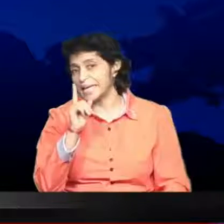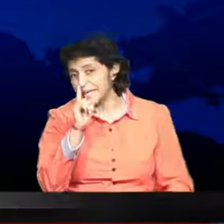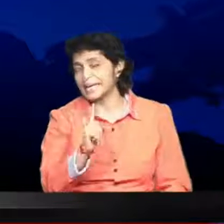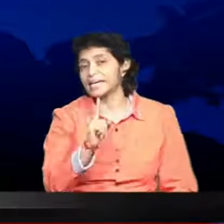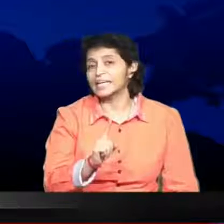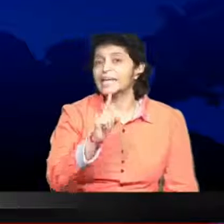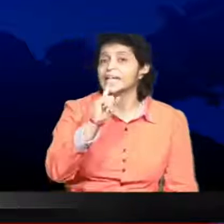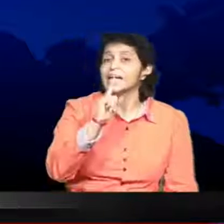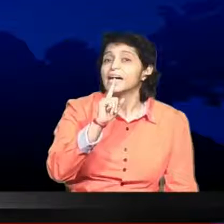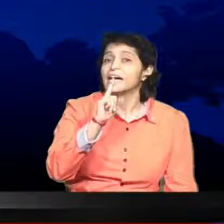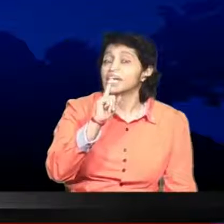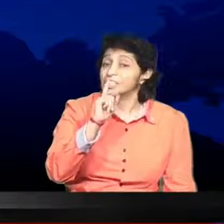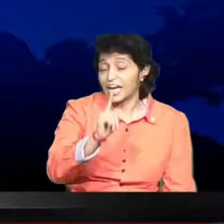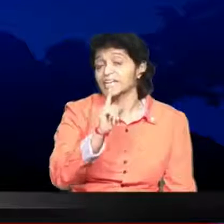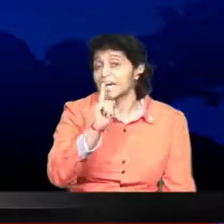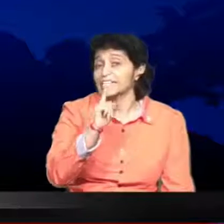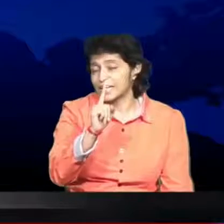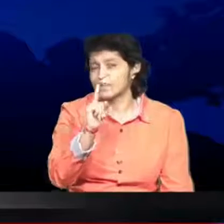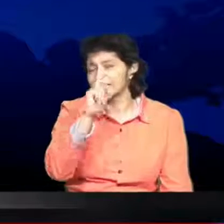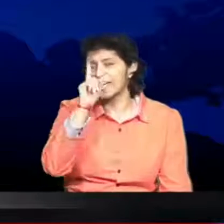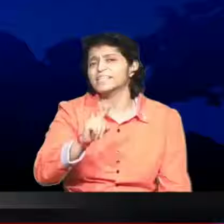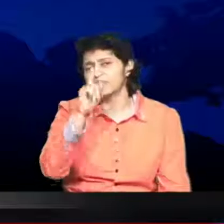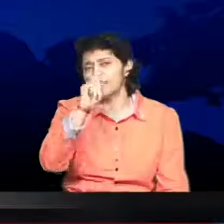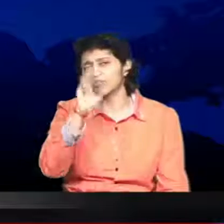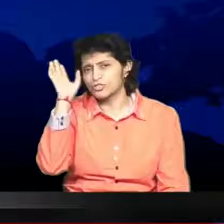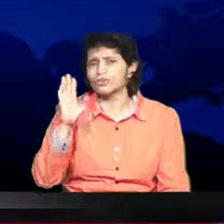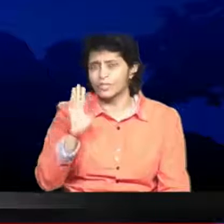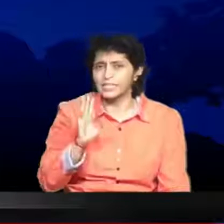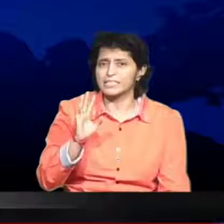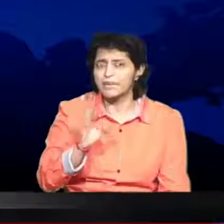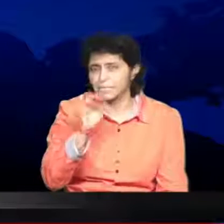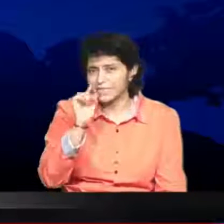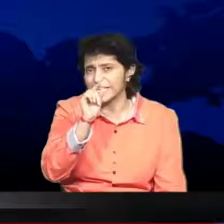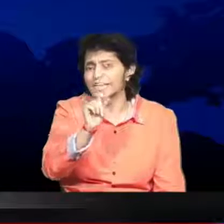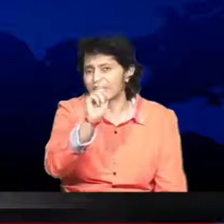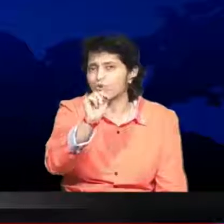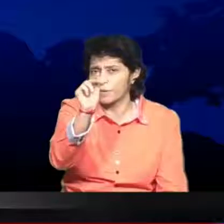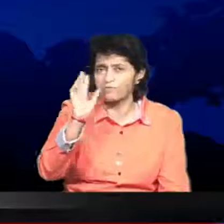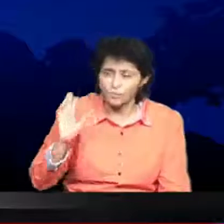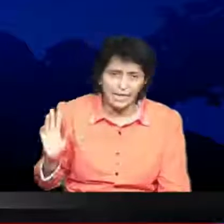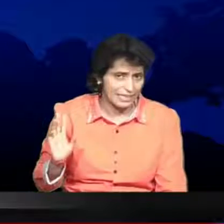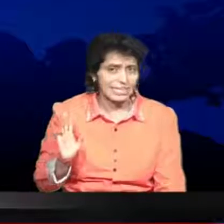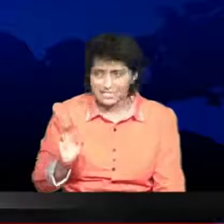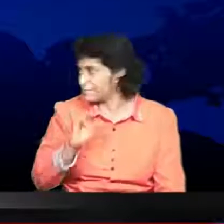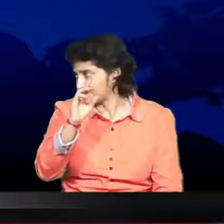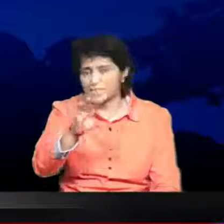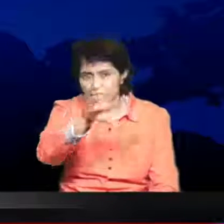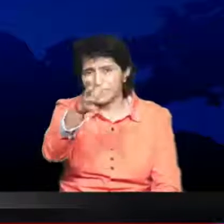is 4.4 data in one place. There is 4.4 data in one place.